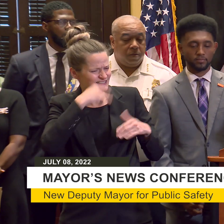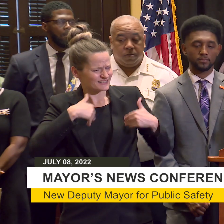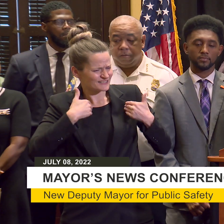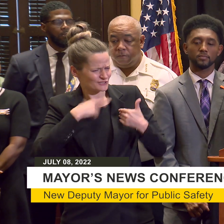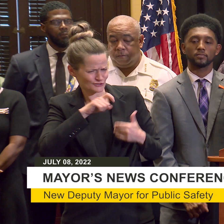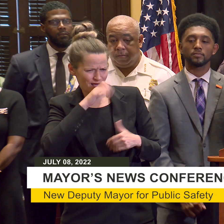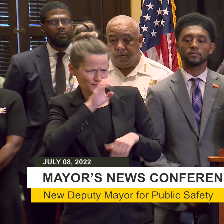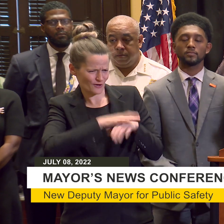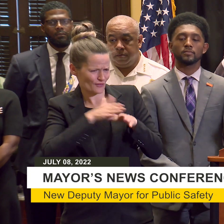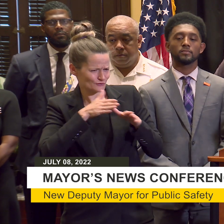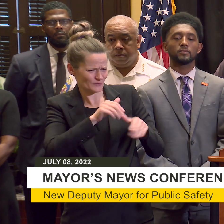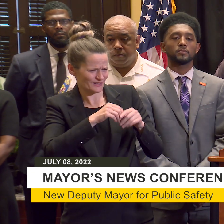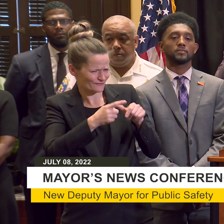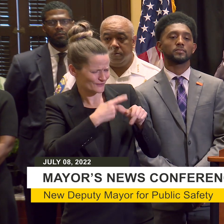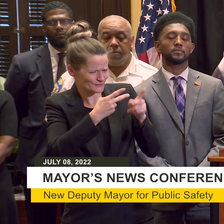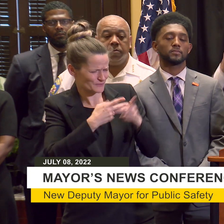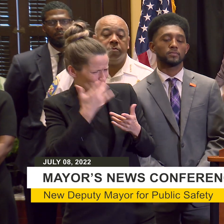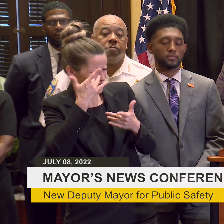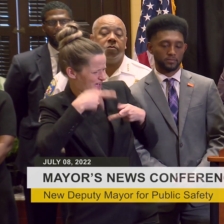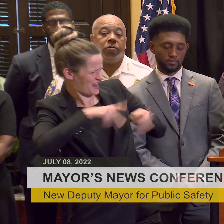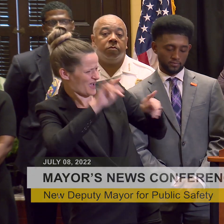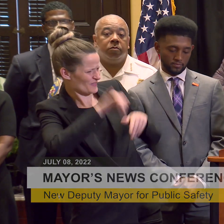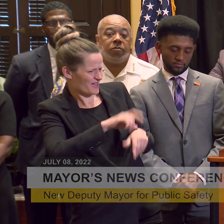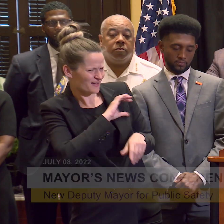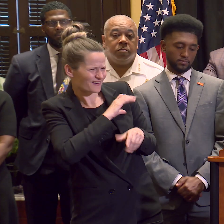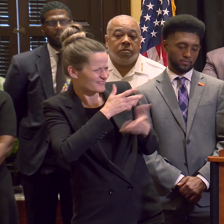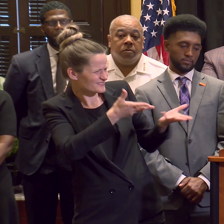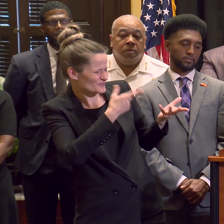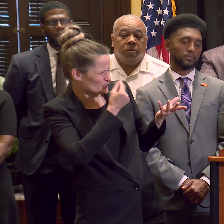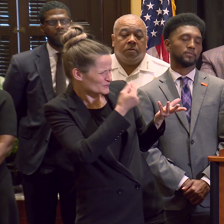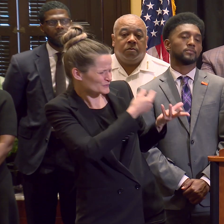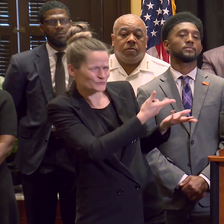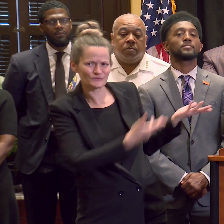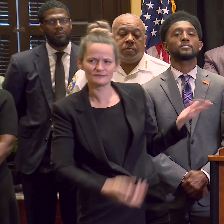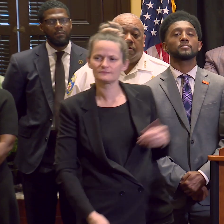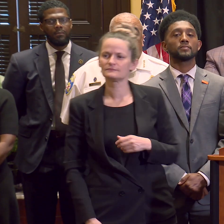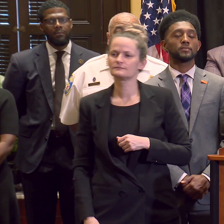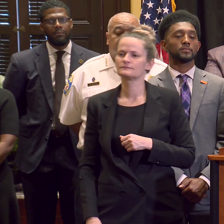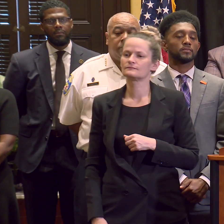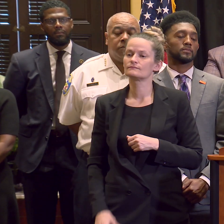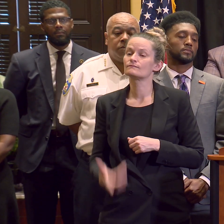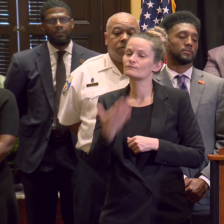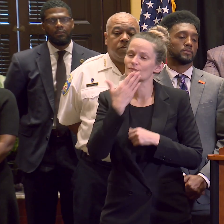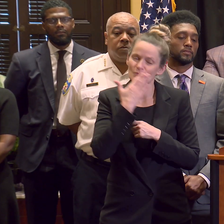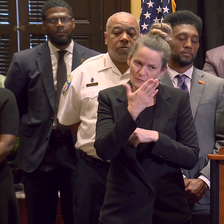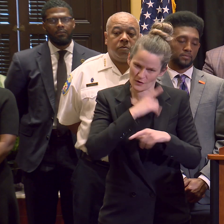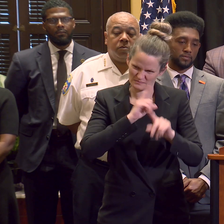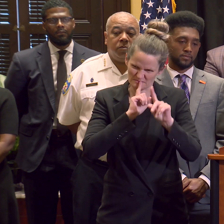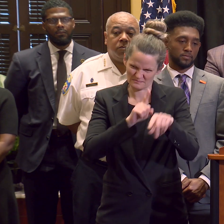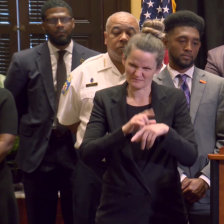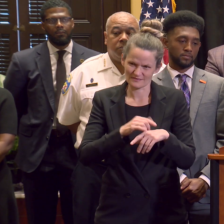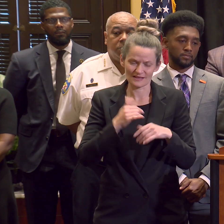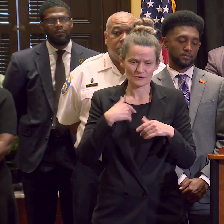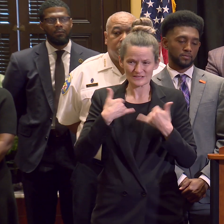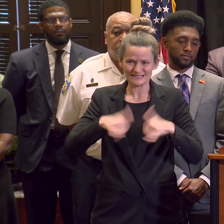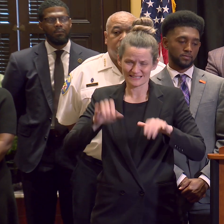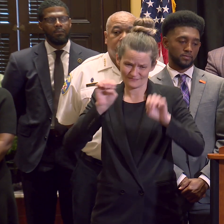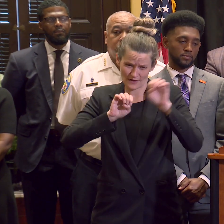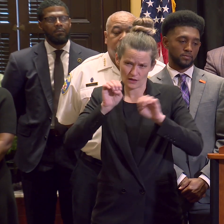Good morning. As we evaluate, continue to evaluate, not only the codes that are in place, all the provisions